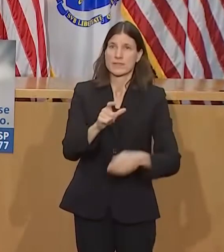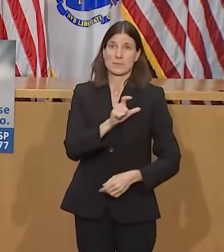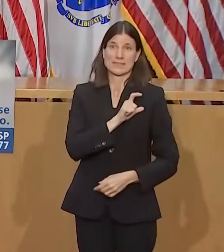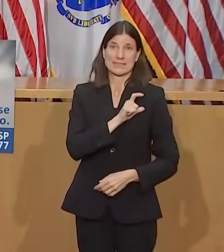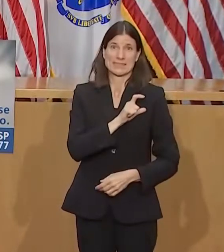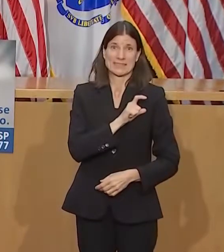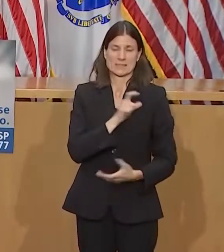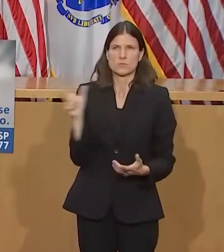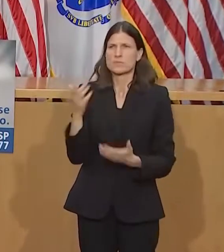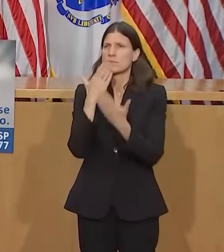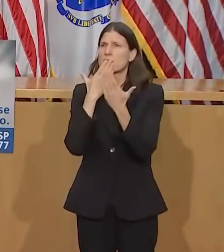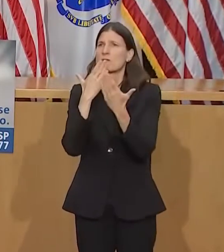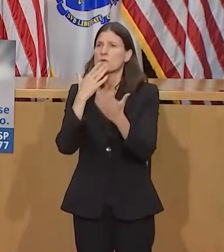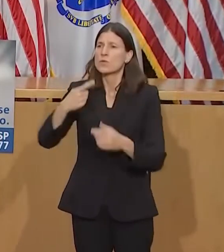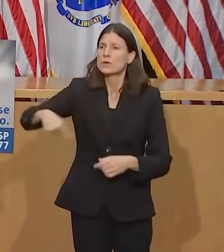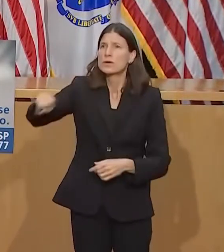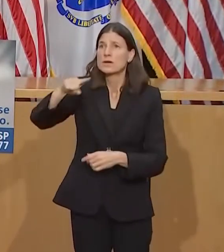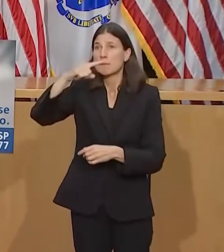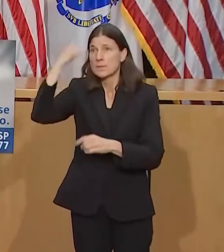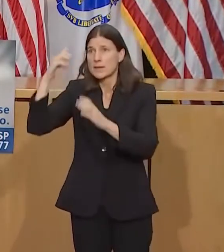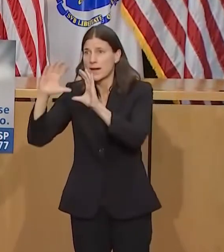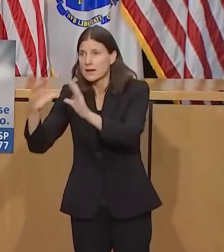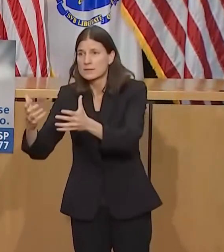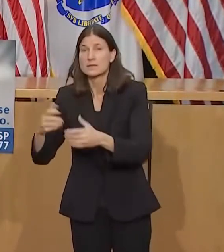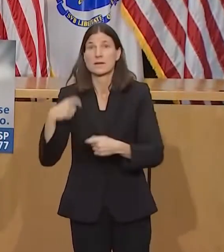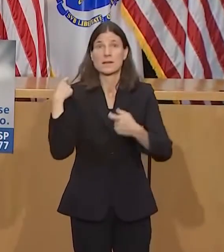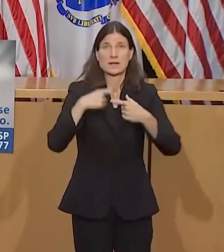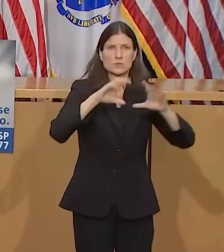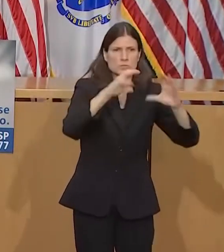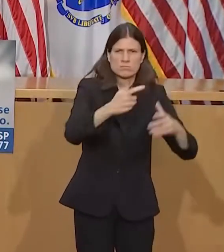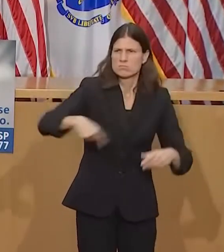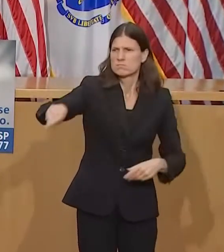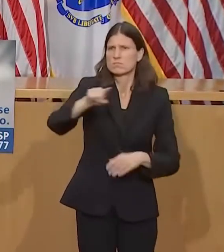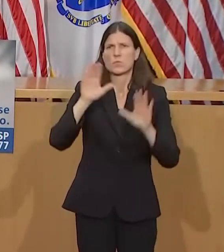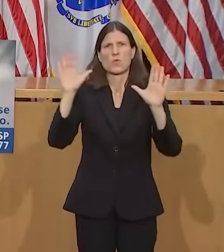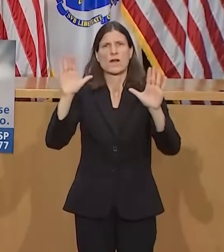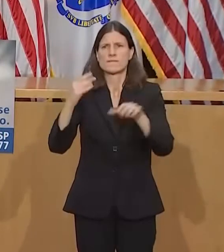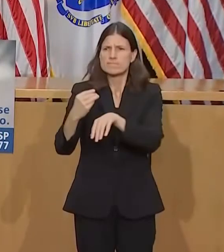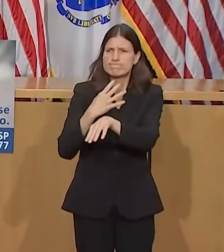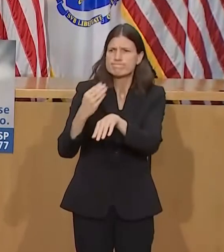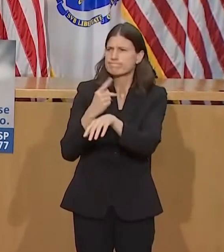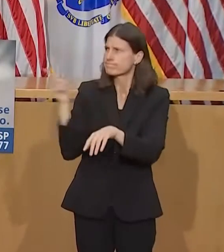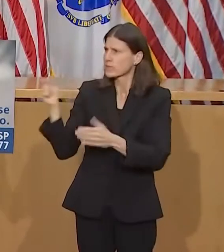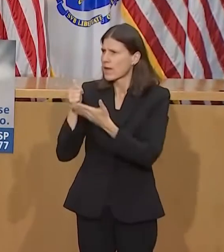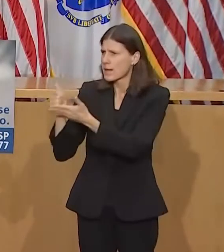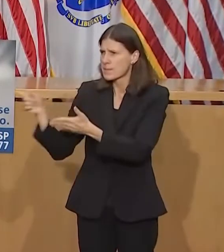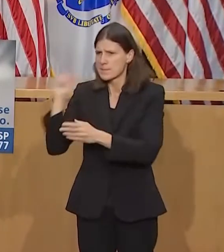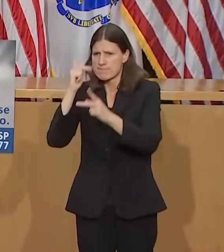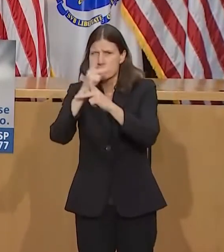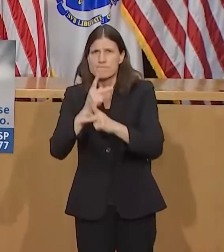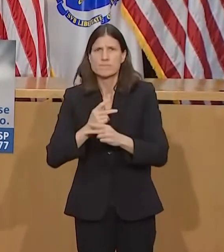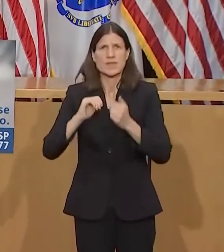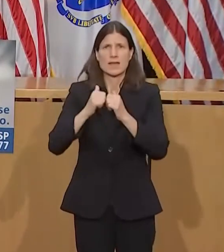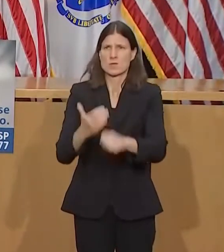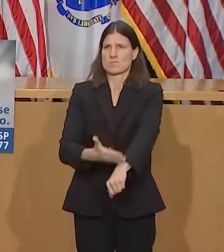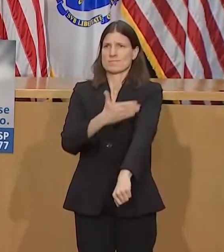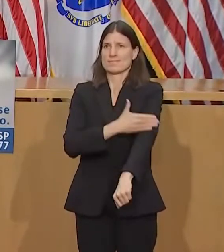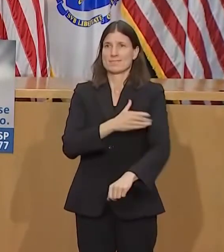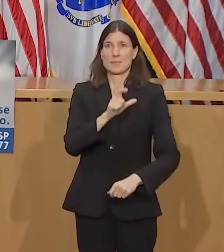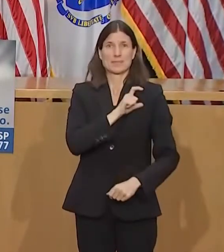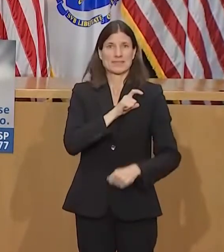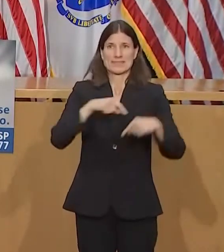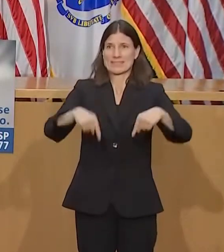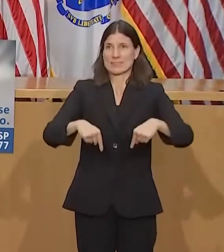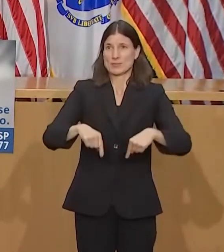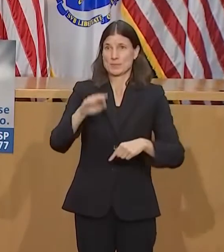a half years. The bill we're filing today is the first step in a process that we hope will create a package of reforms